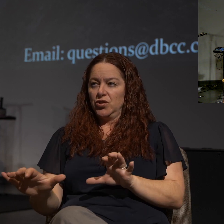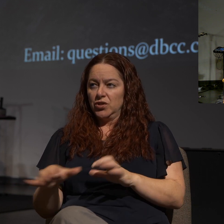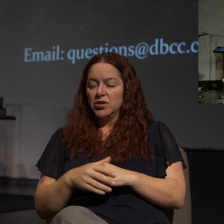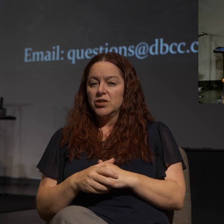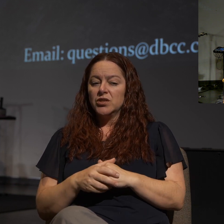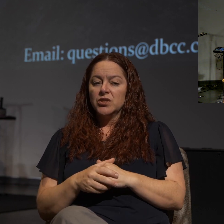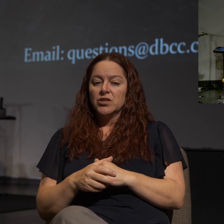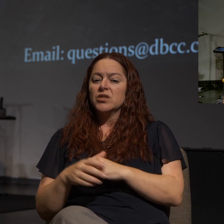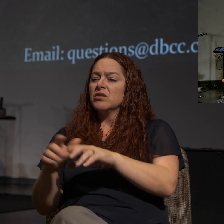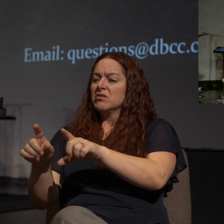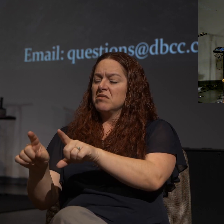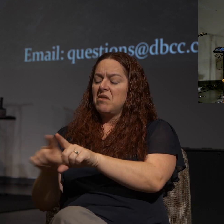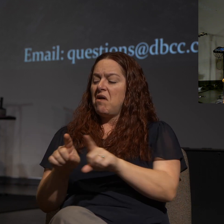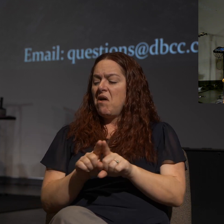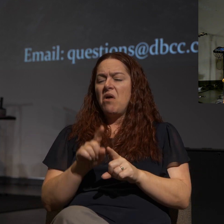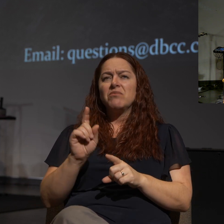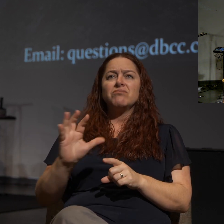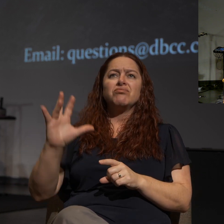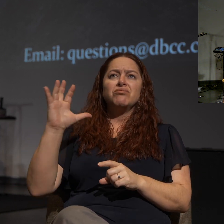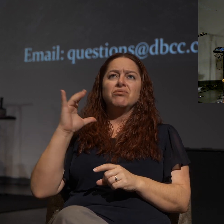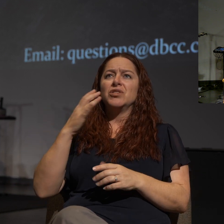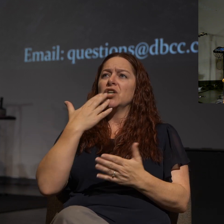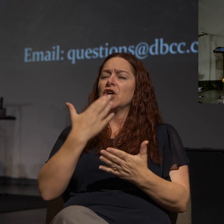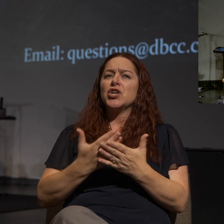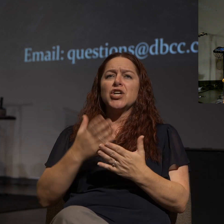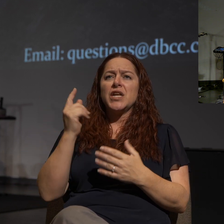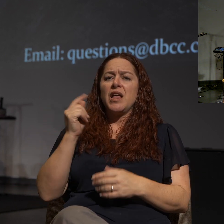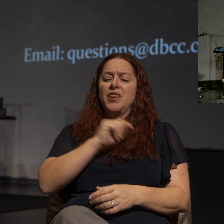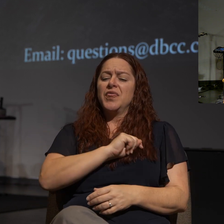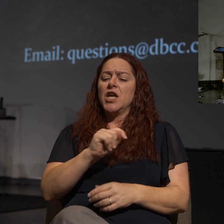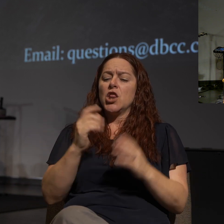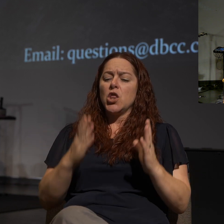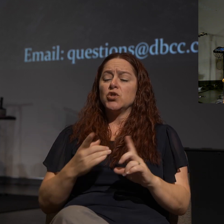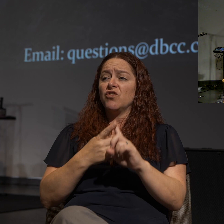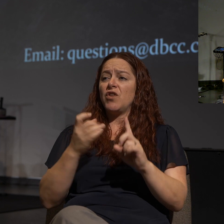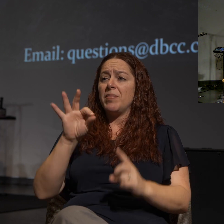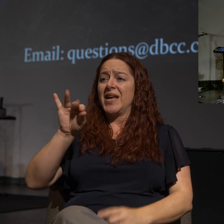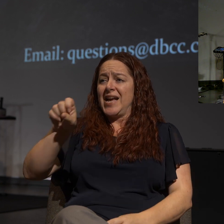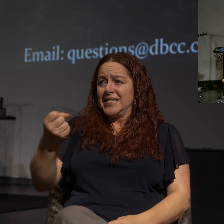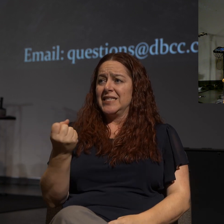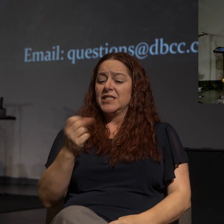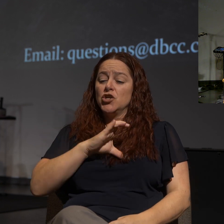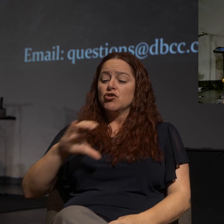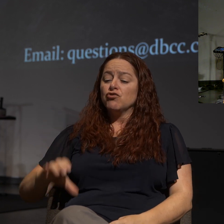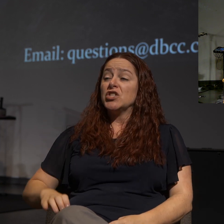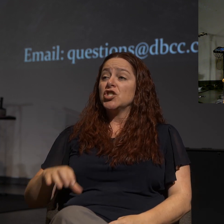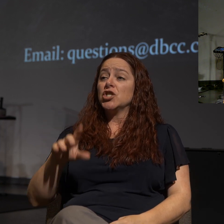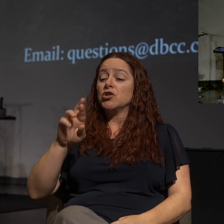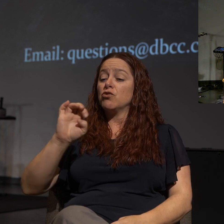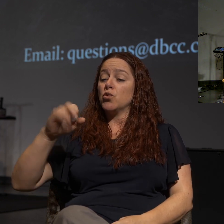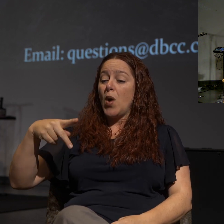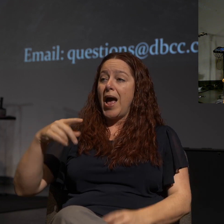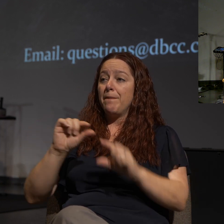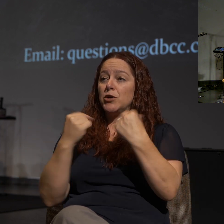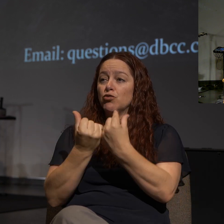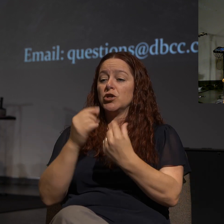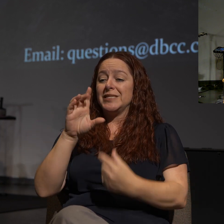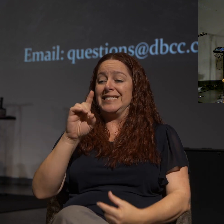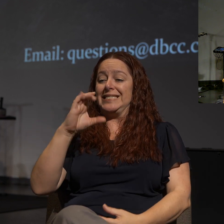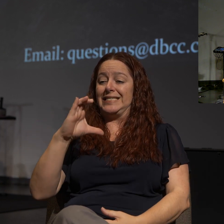As those great theologians from the 90s, the Christian rap group DC Talk used to say,